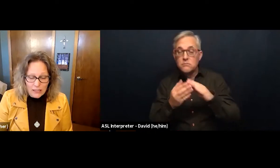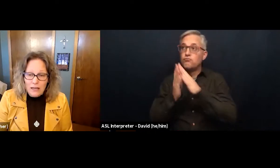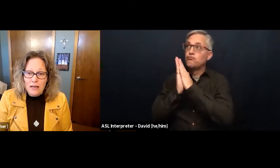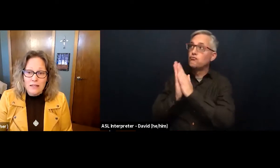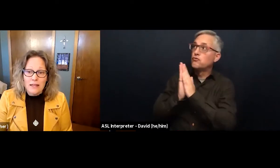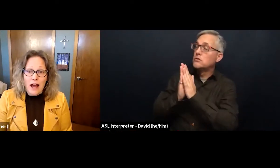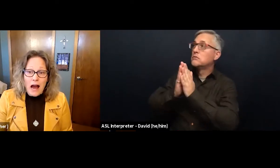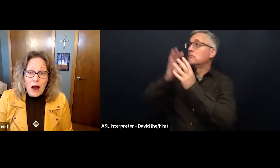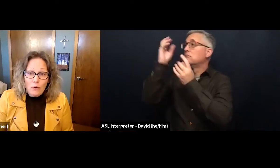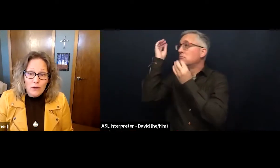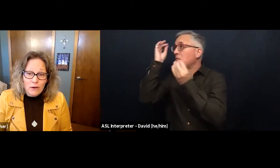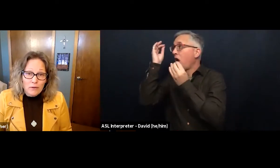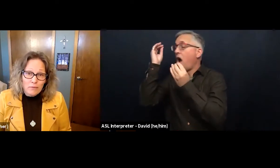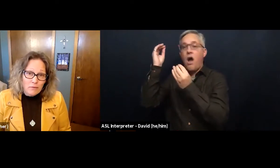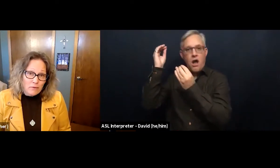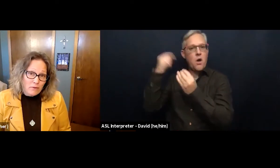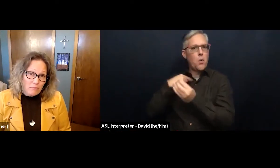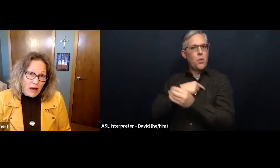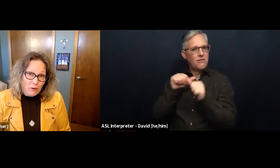that our power,